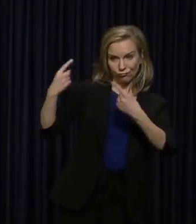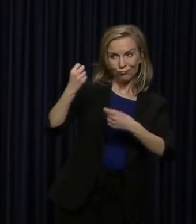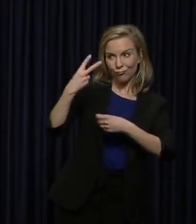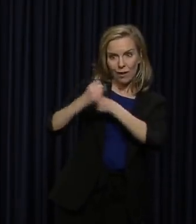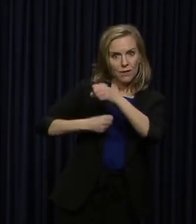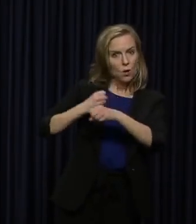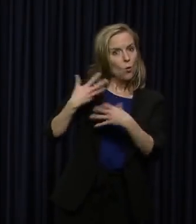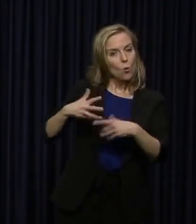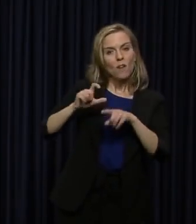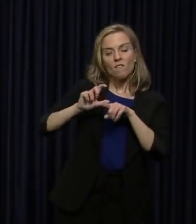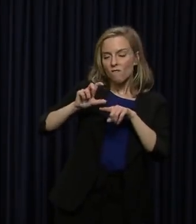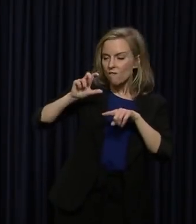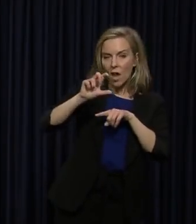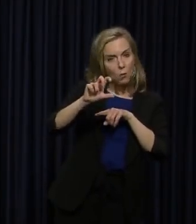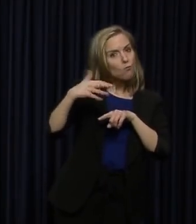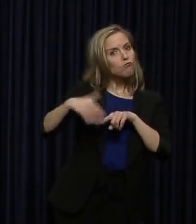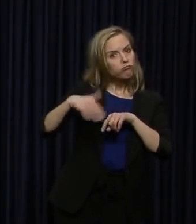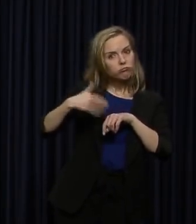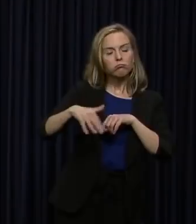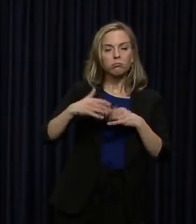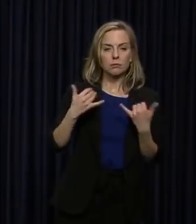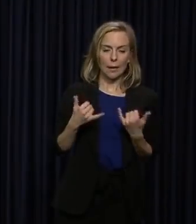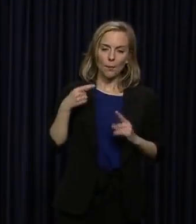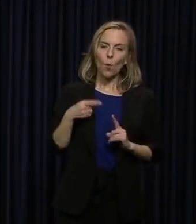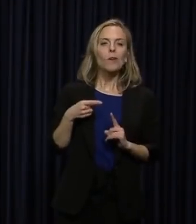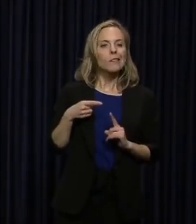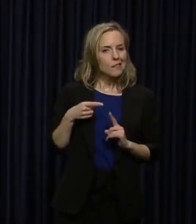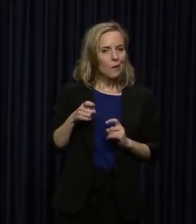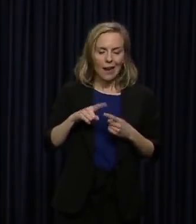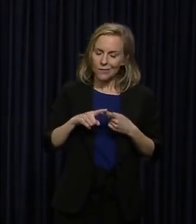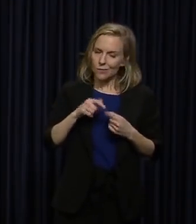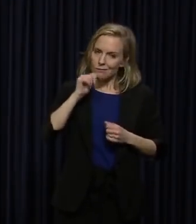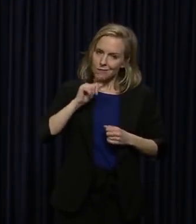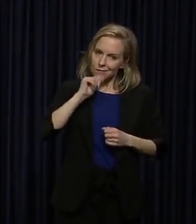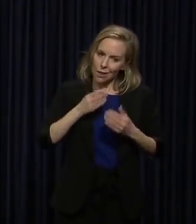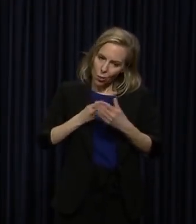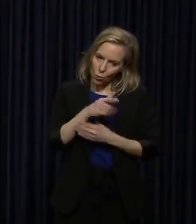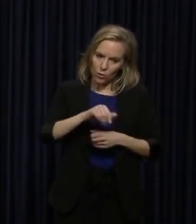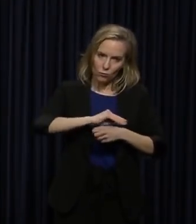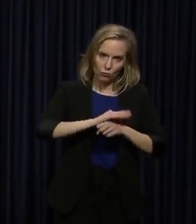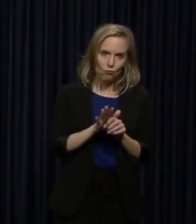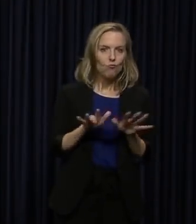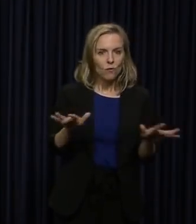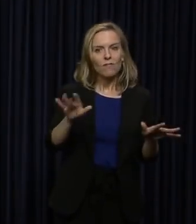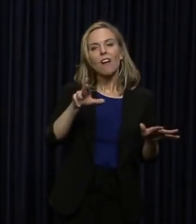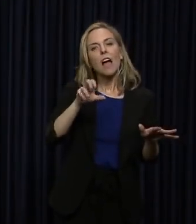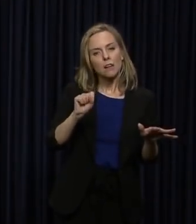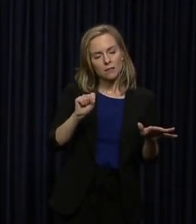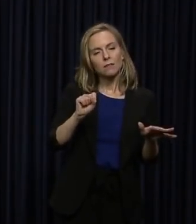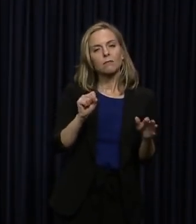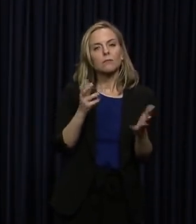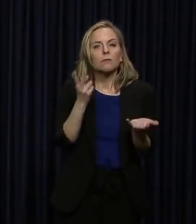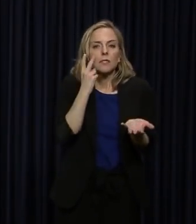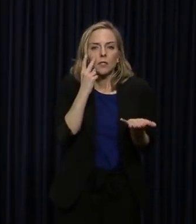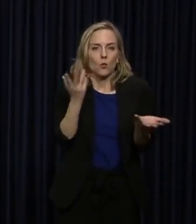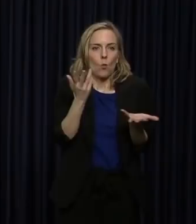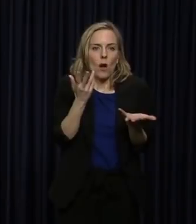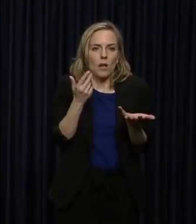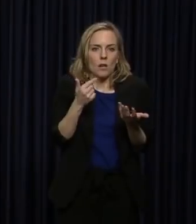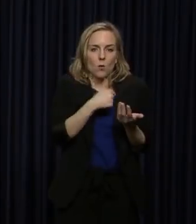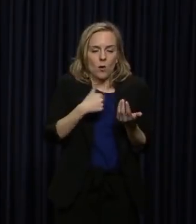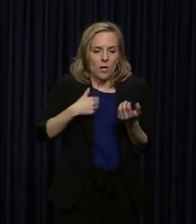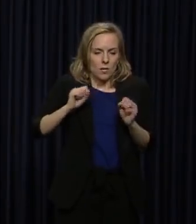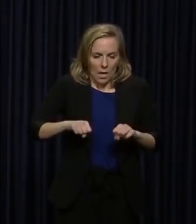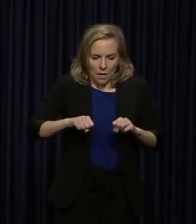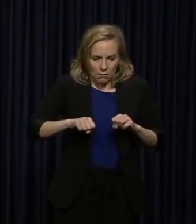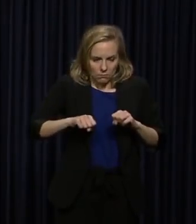making real investments. We're to the point where we're going to have to get through this coronavirus and see what investments we